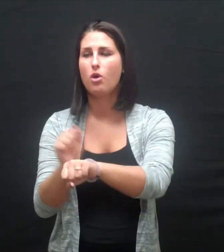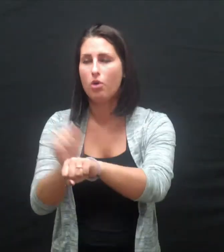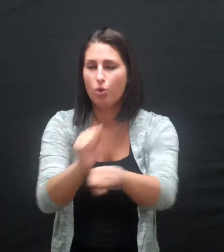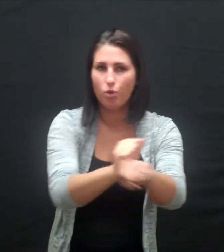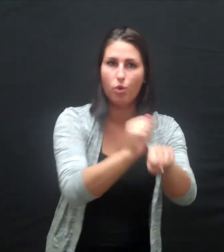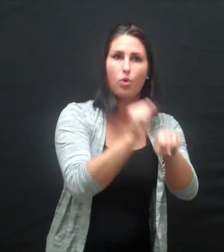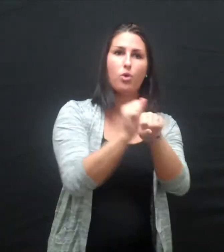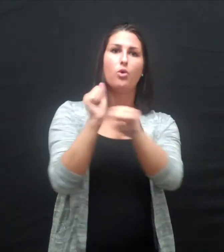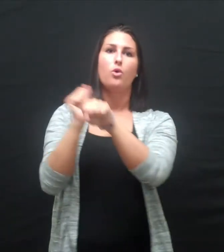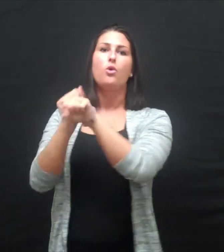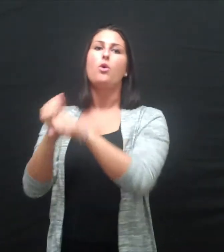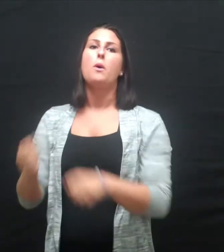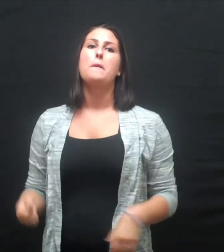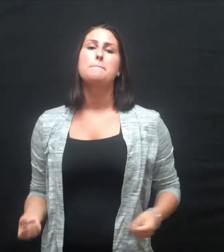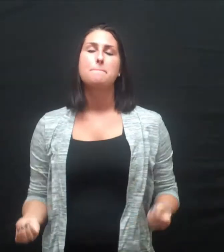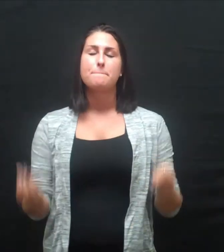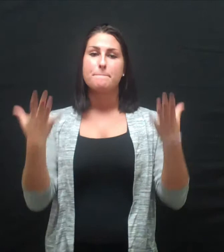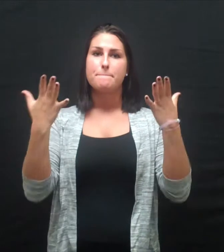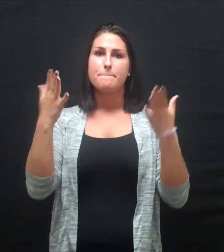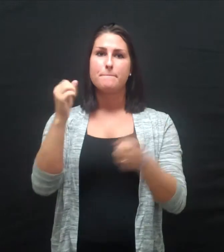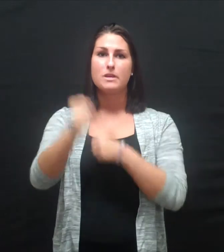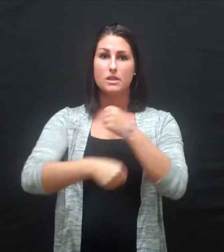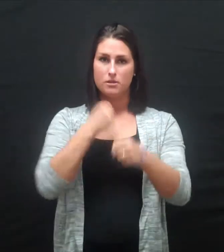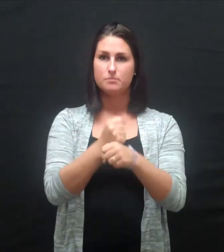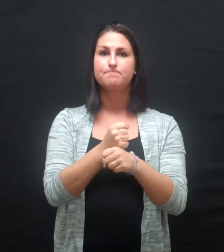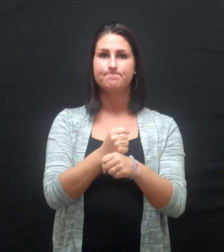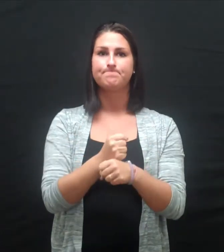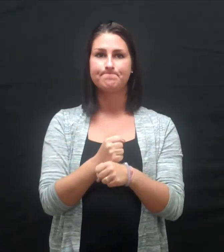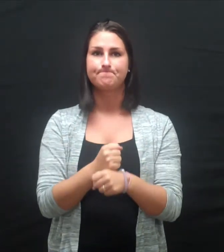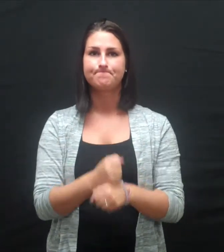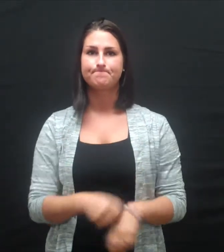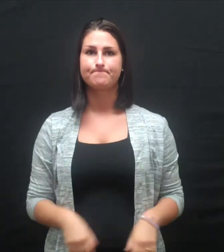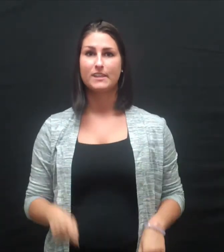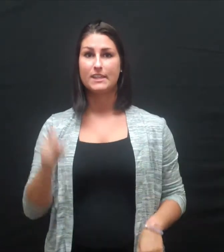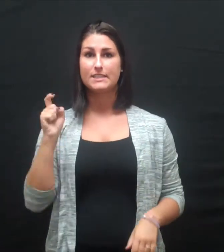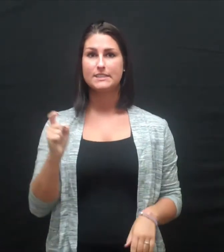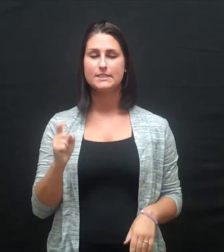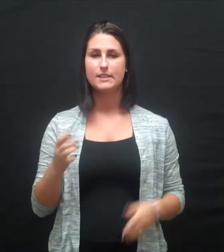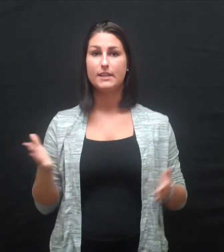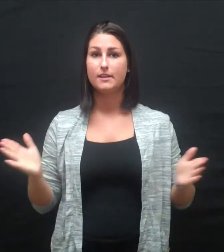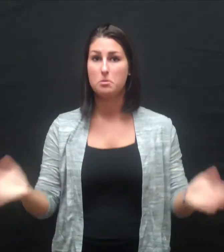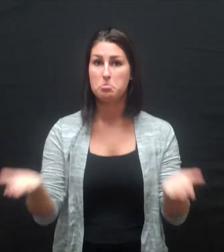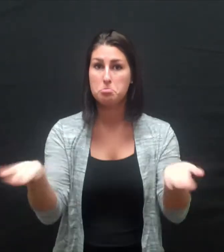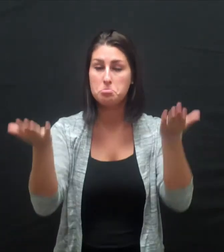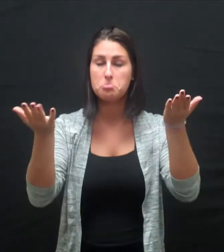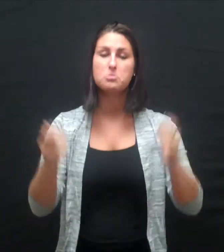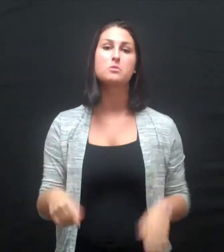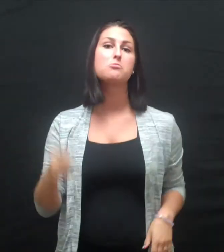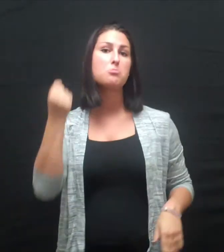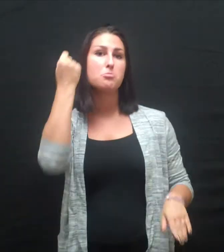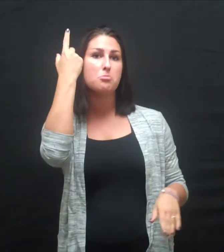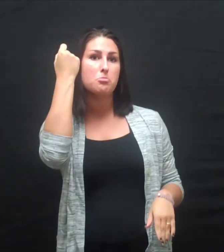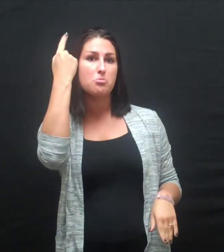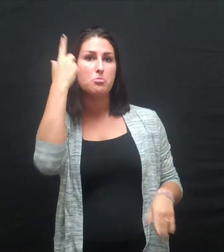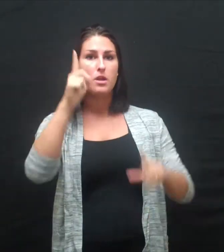It has taken many years of commitment, hard work, and motivation to master the language and the cultural knowledge,